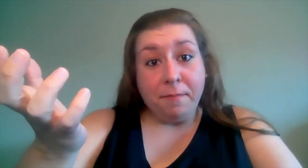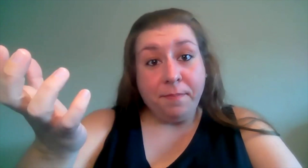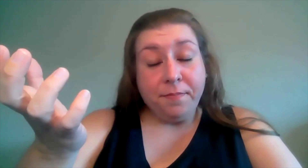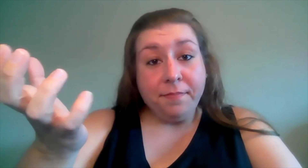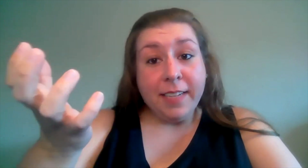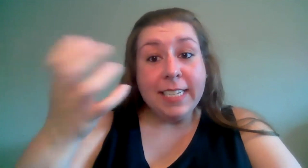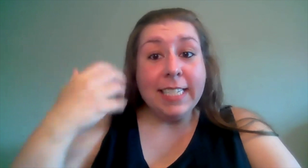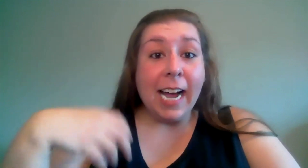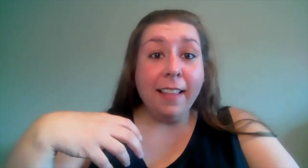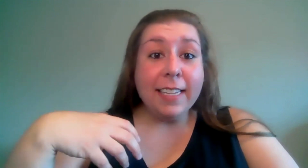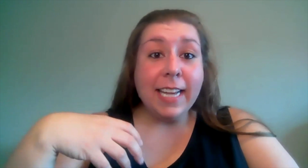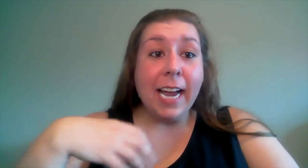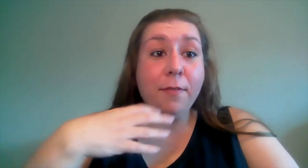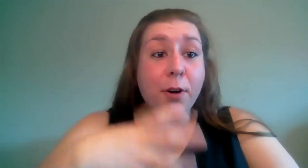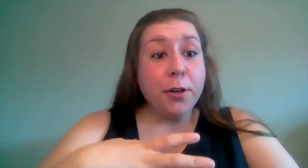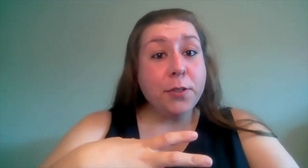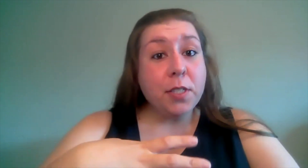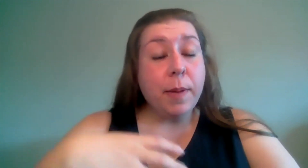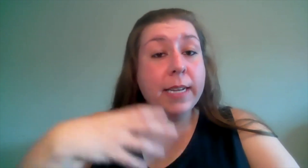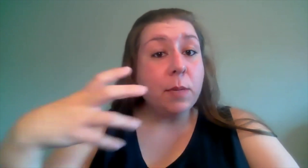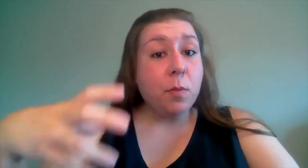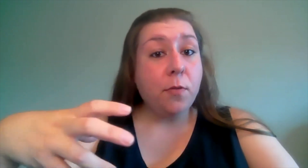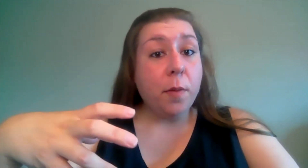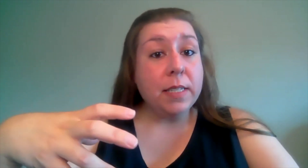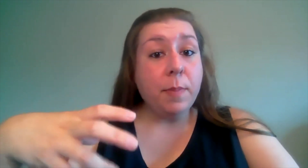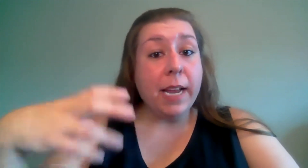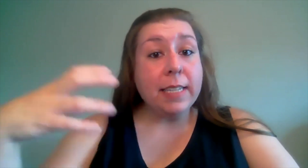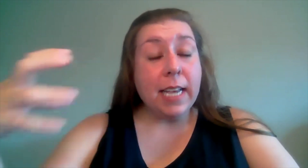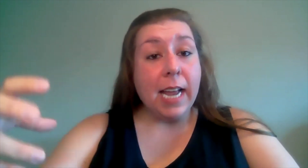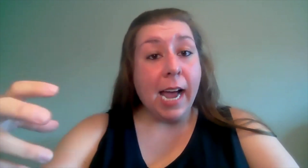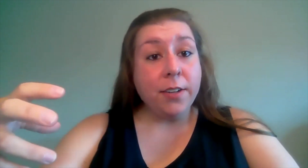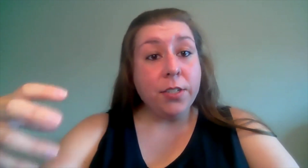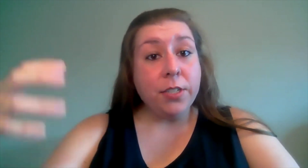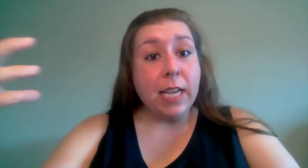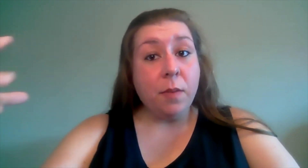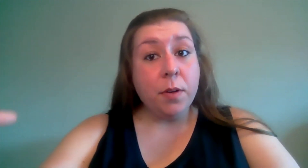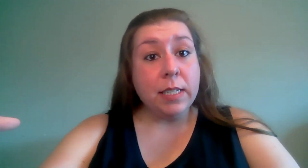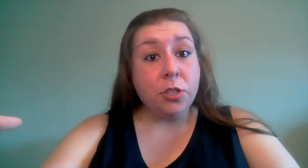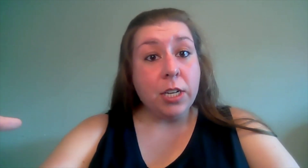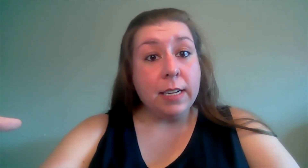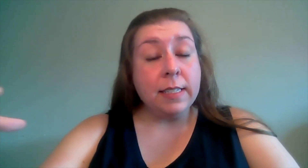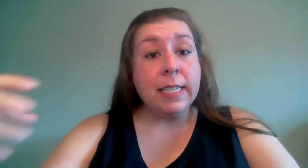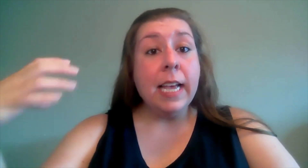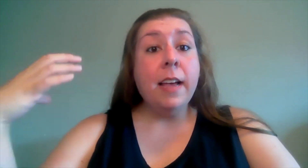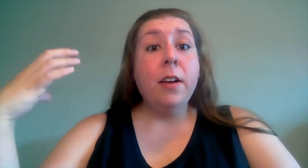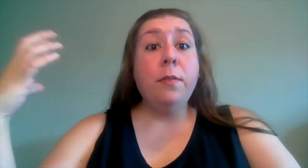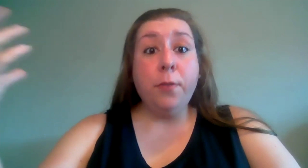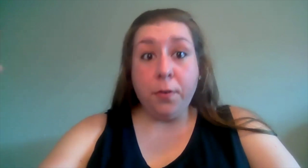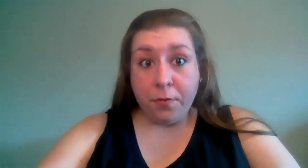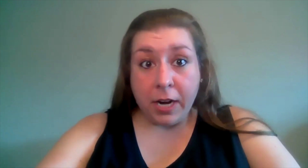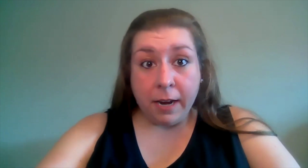in dallas i have rehearsal space and performance space and actors and musicians for free